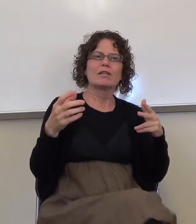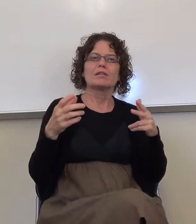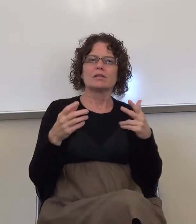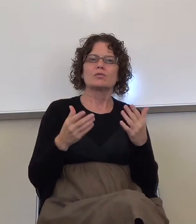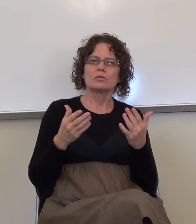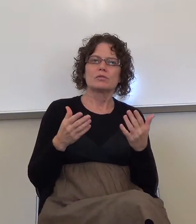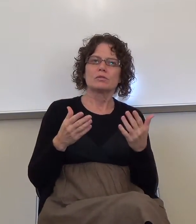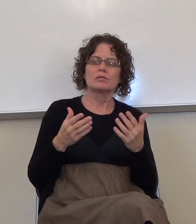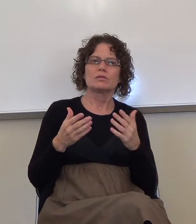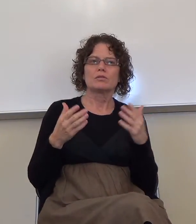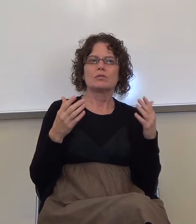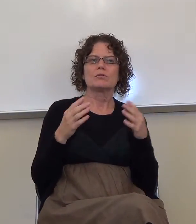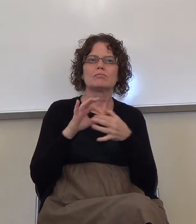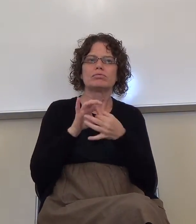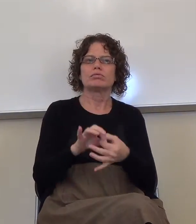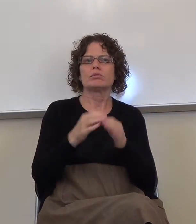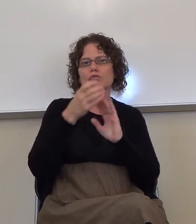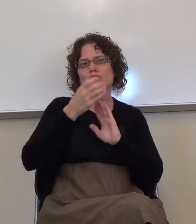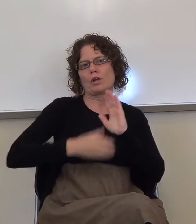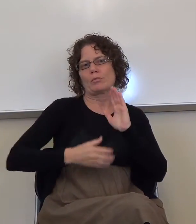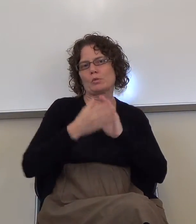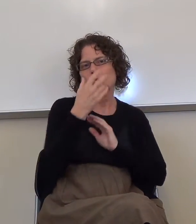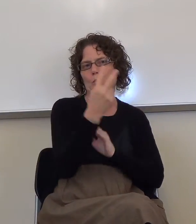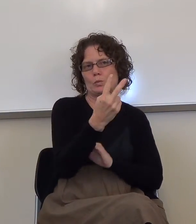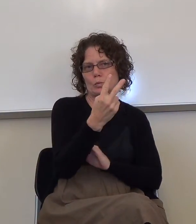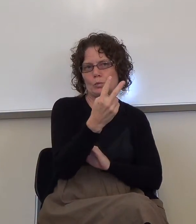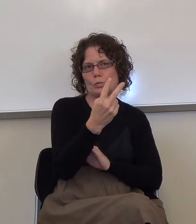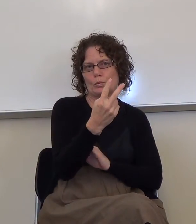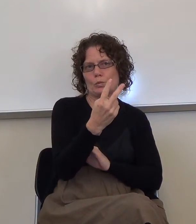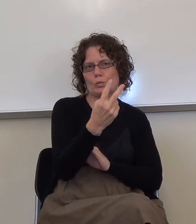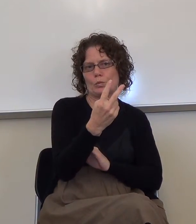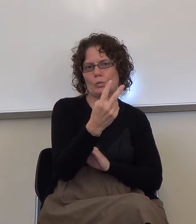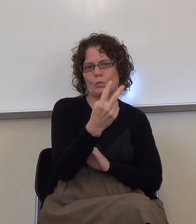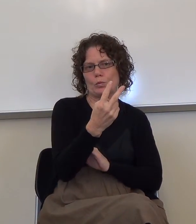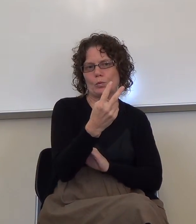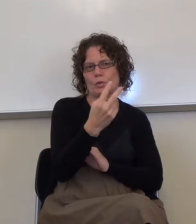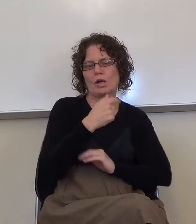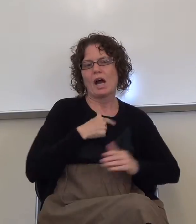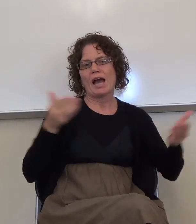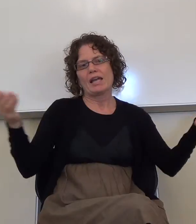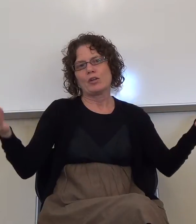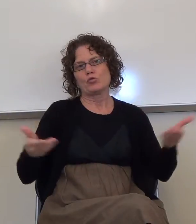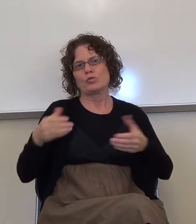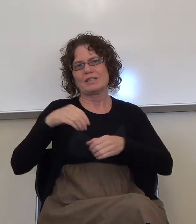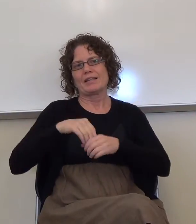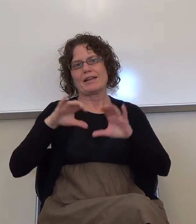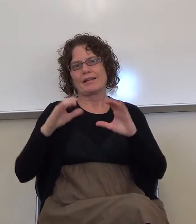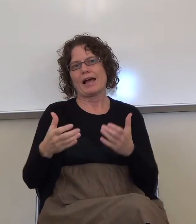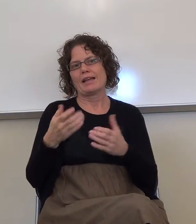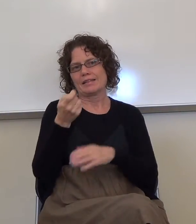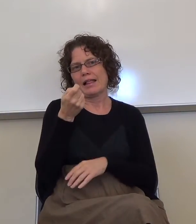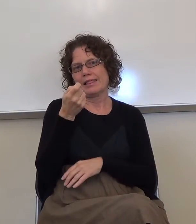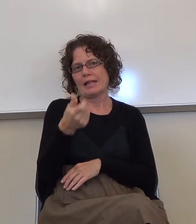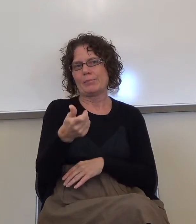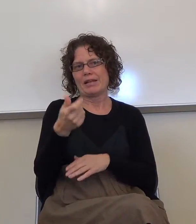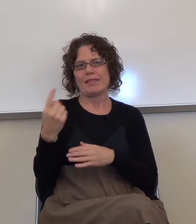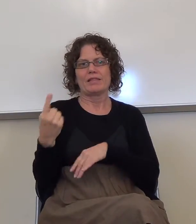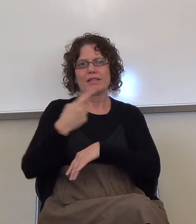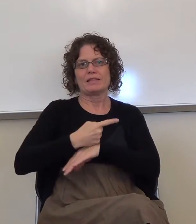what that chapter introduces, we, I introduced this in class a little bit the day we went over